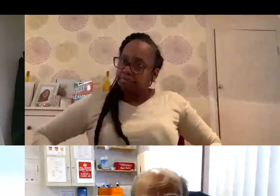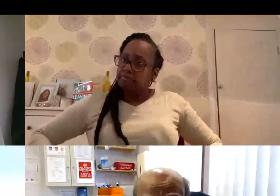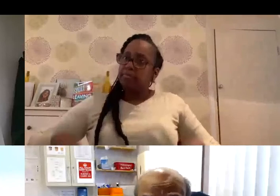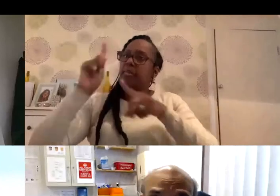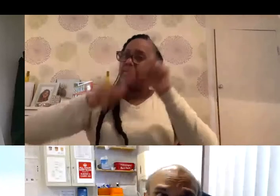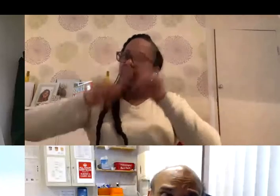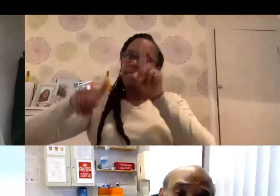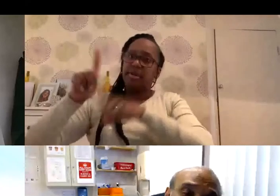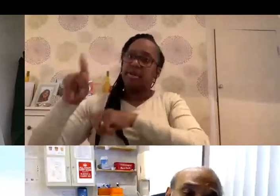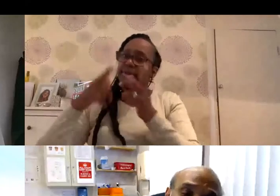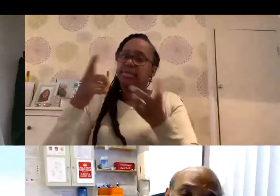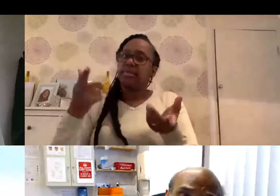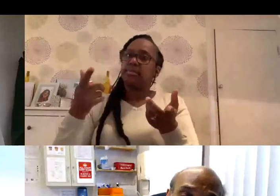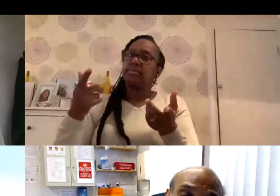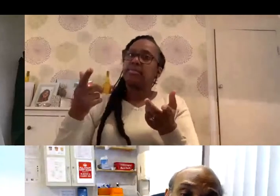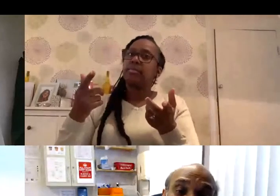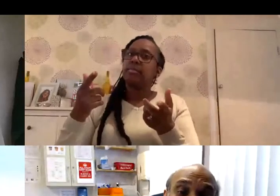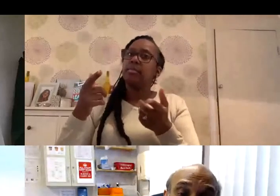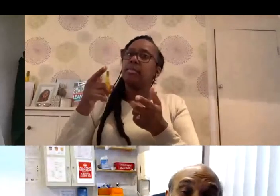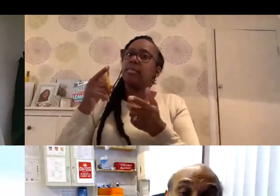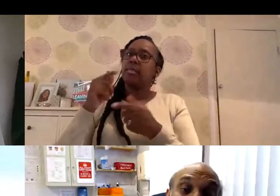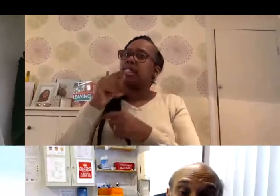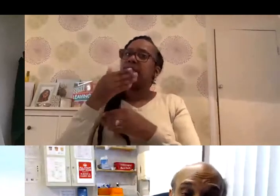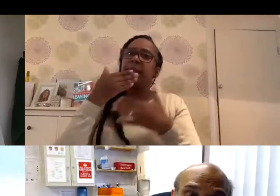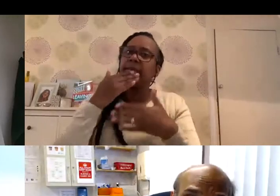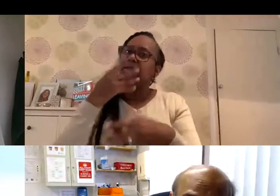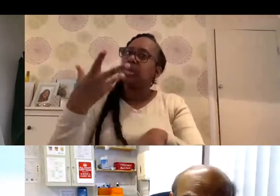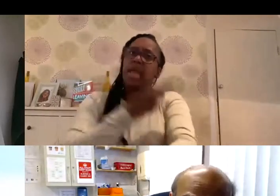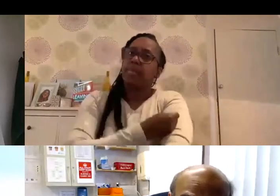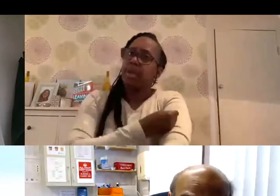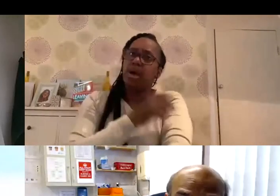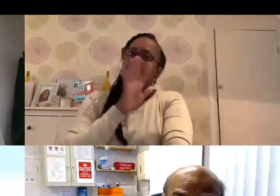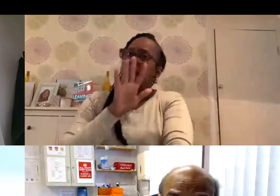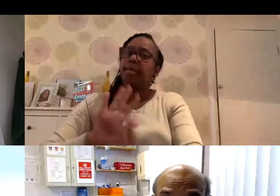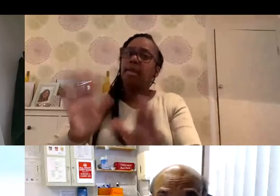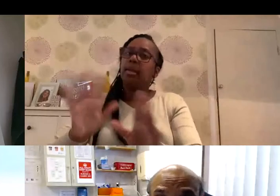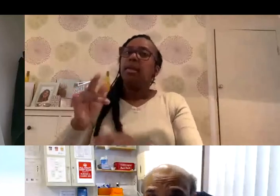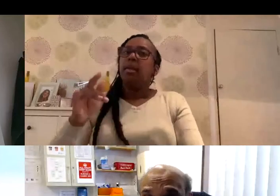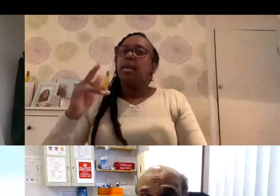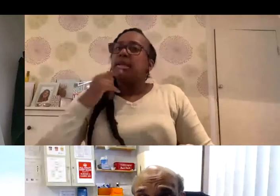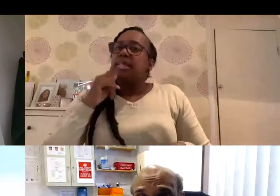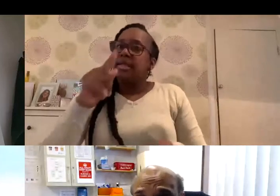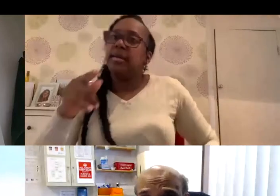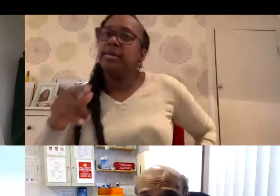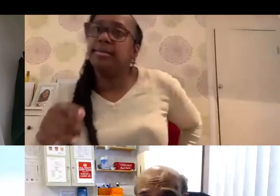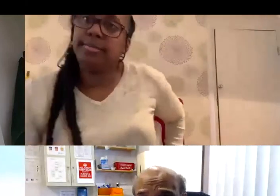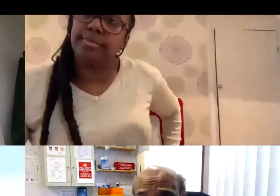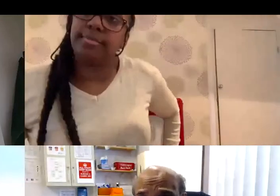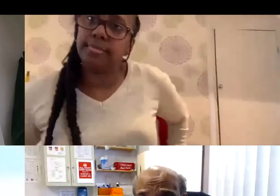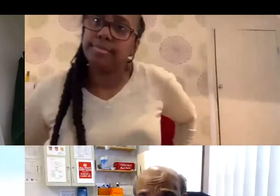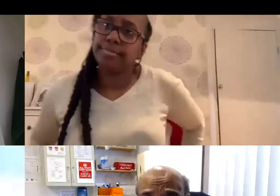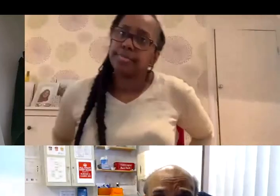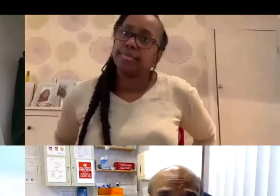it. So far, none of those consultants are telling me, please don't immunize my person. What I'm hearing is the contrary. They are telling